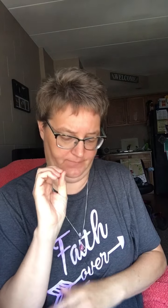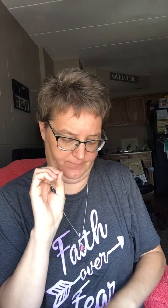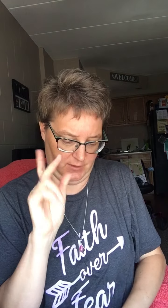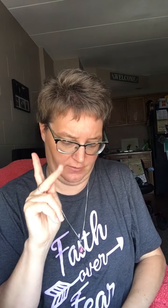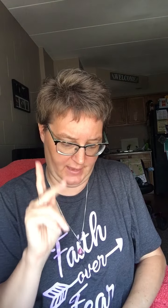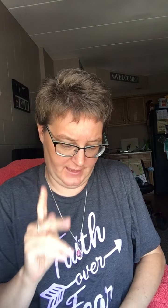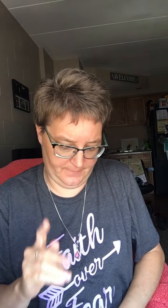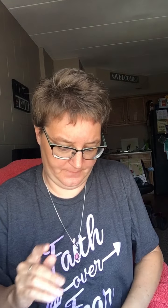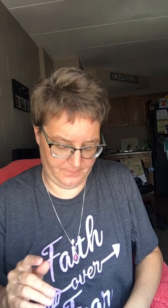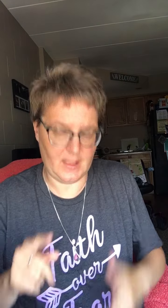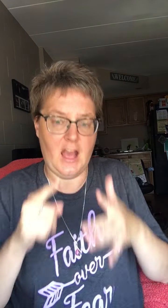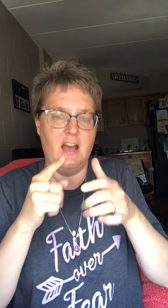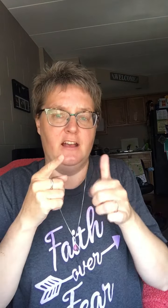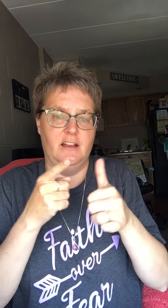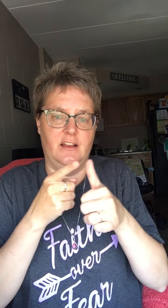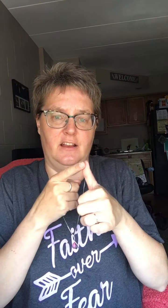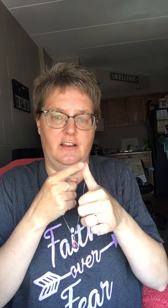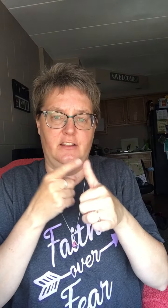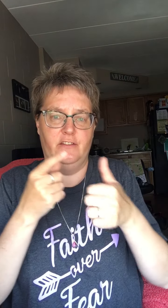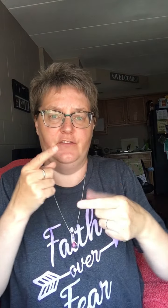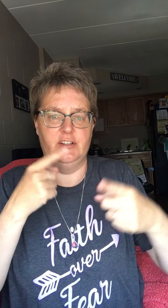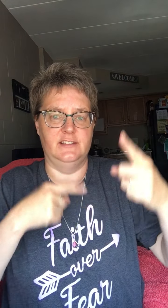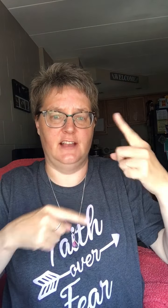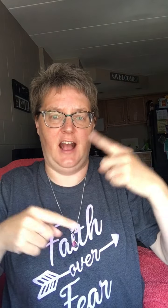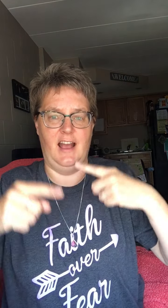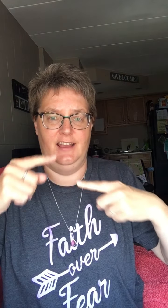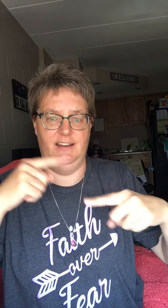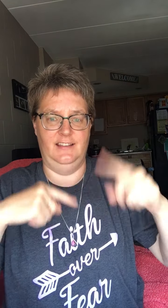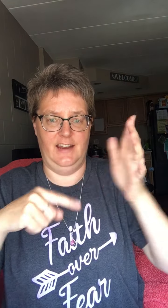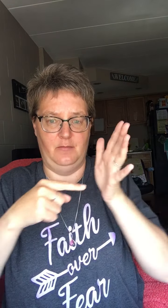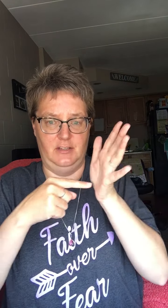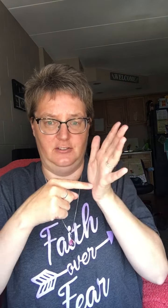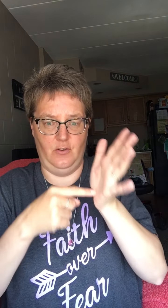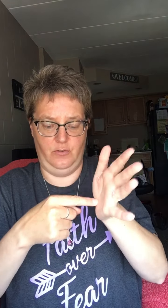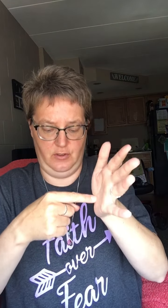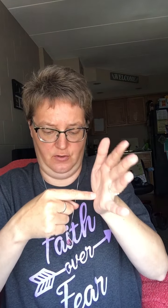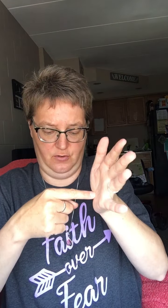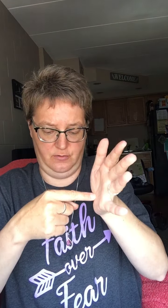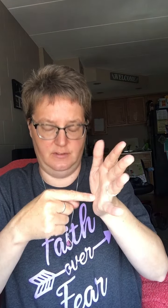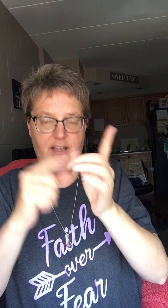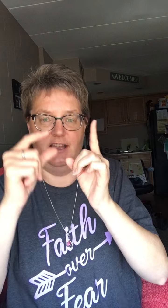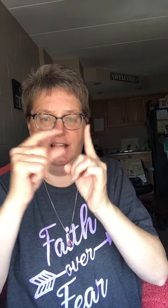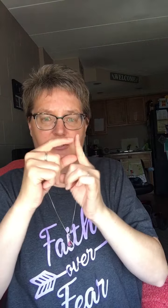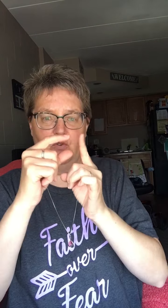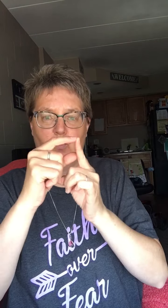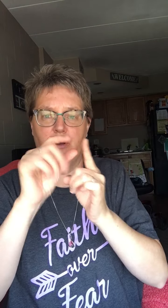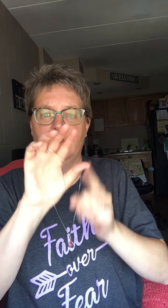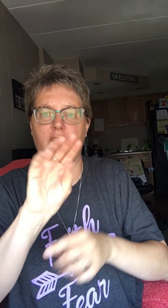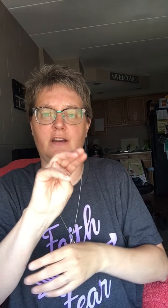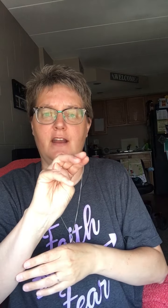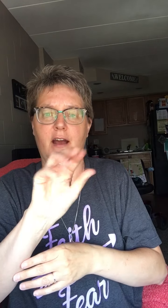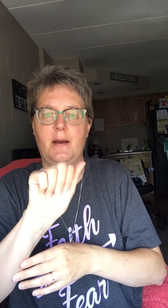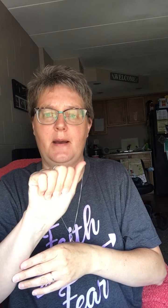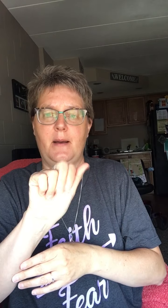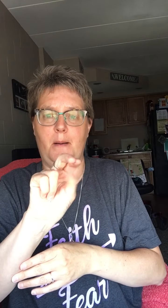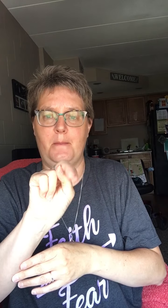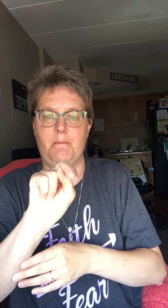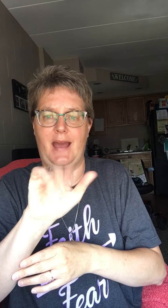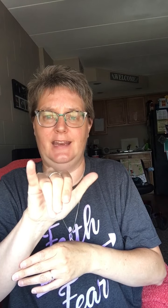Okay? The first sign that I'm going to show you is the word many.